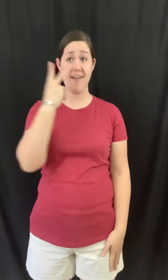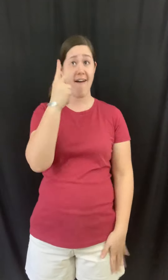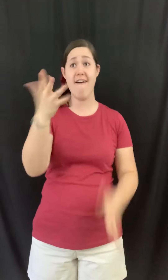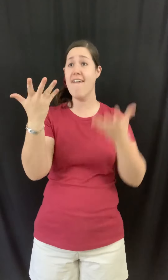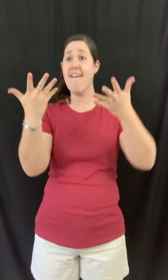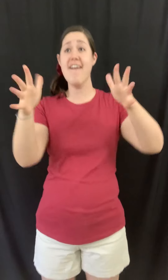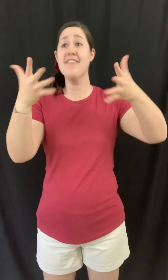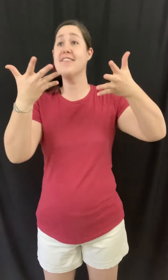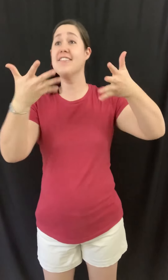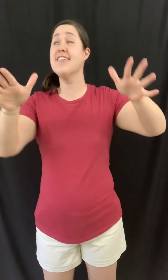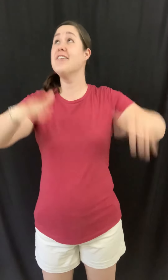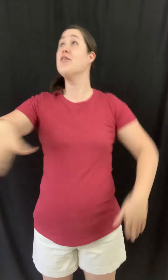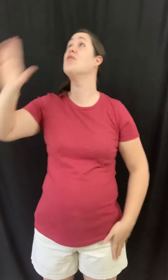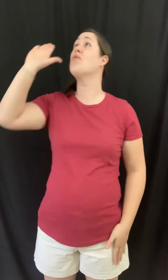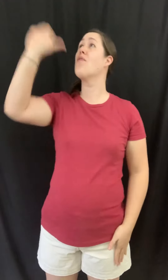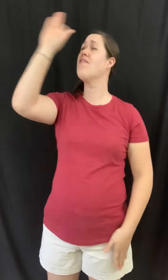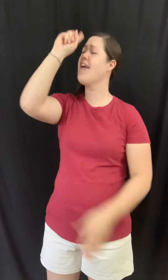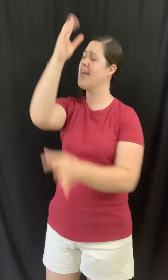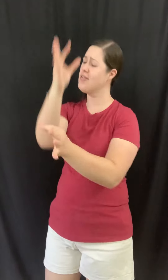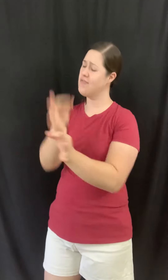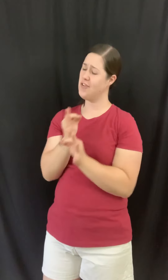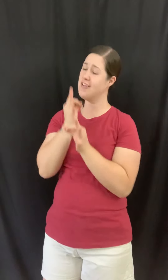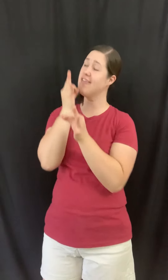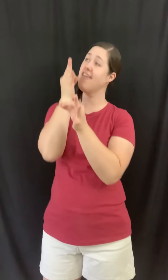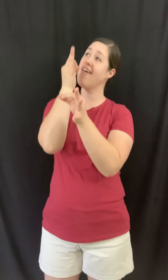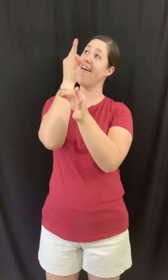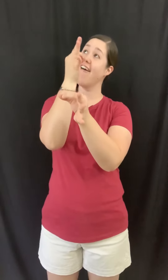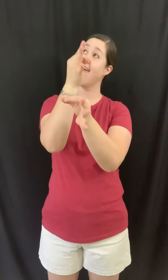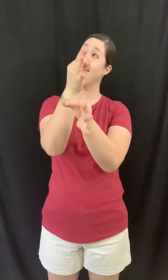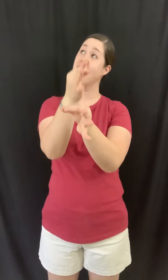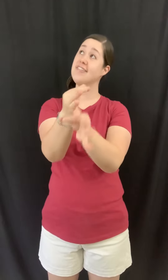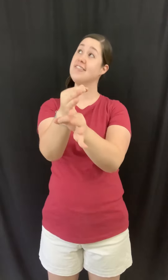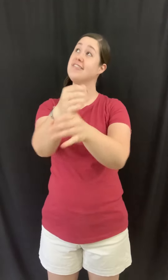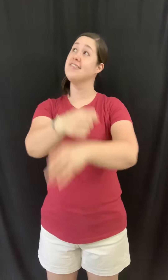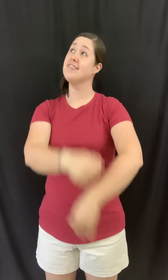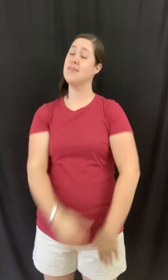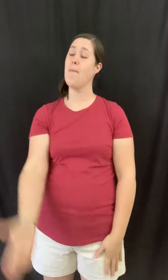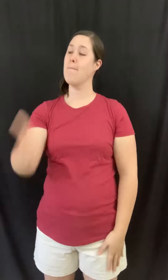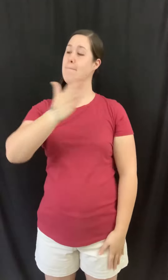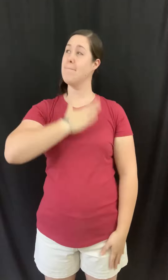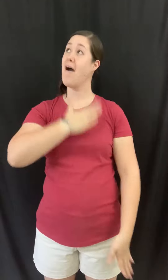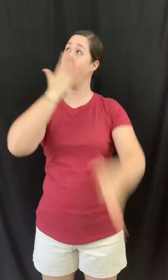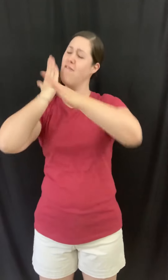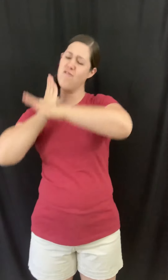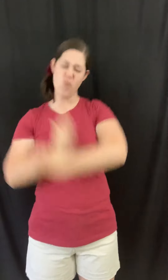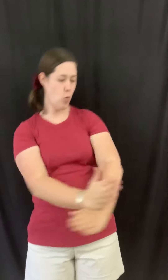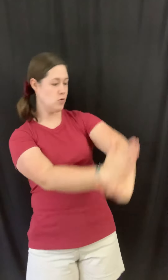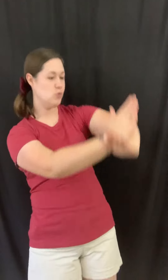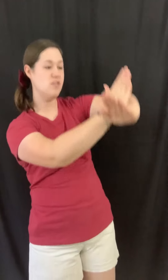I have seen your faithfulness My portrait,